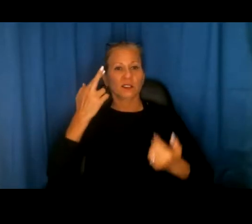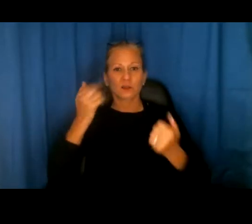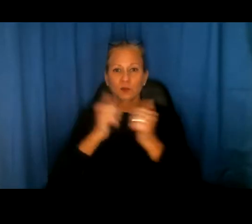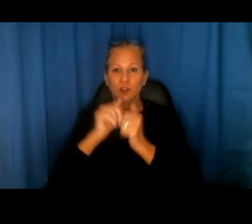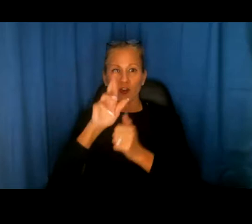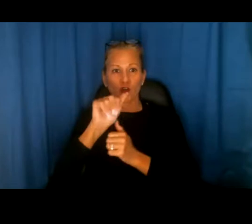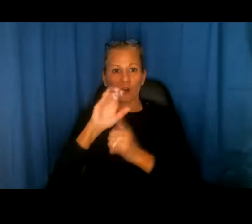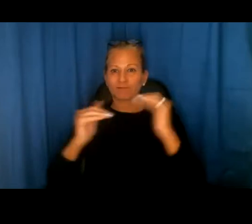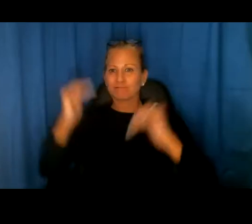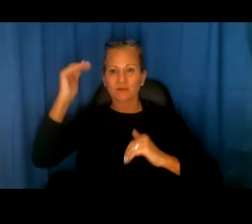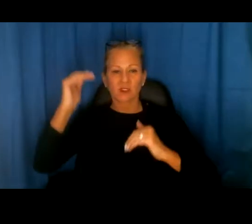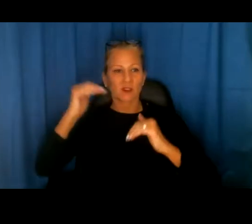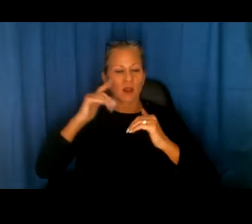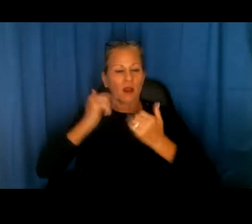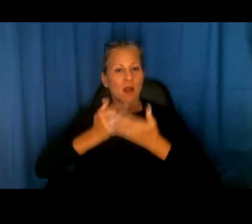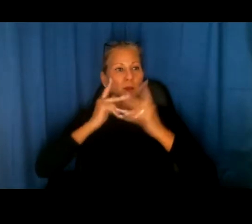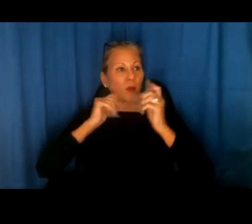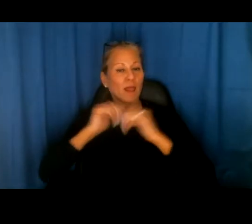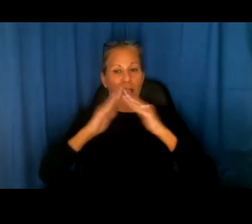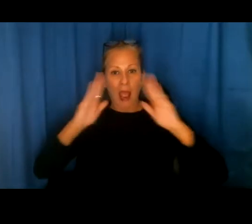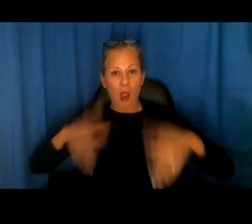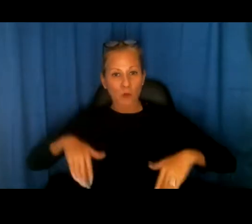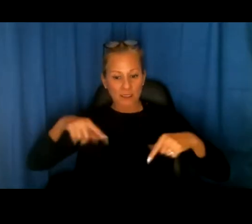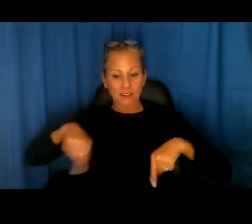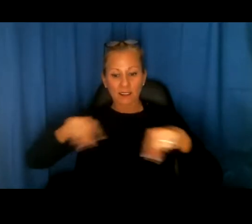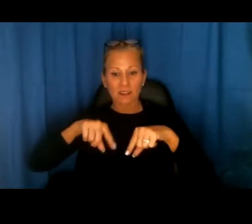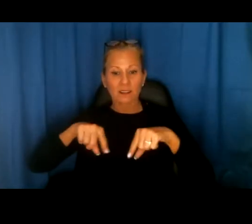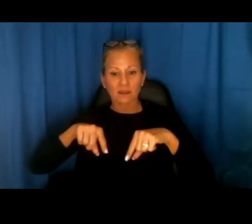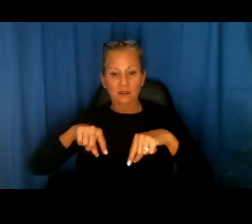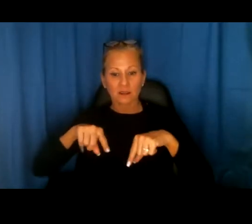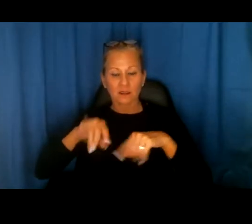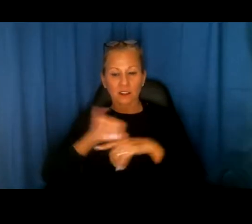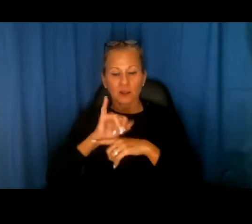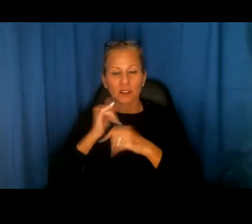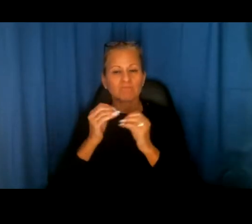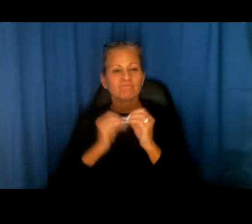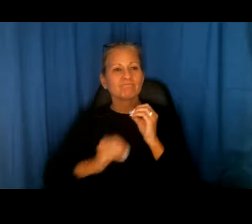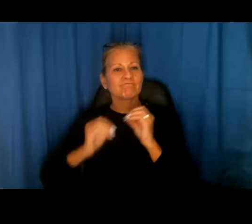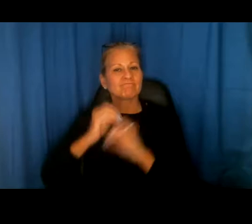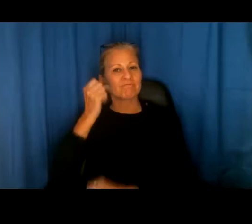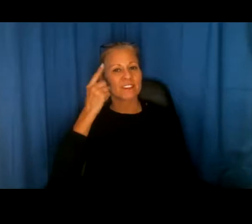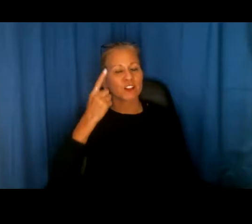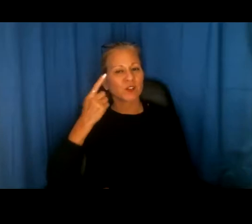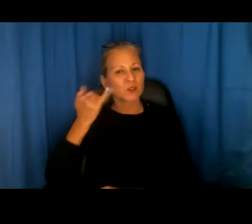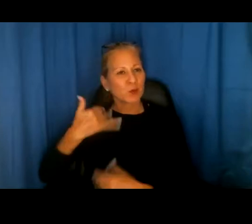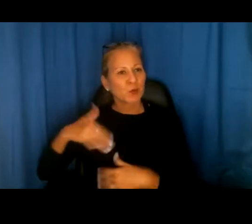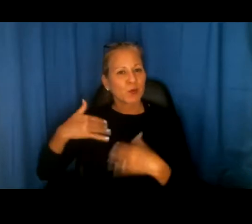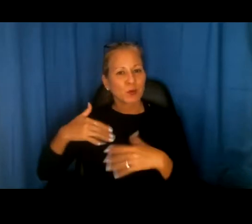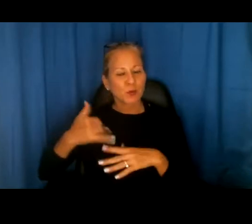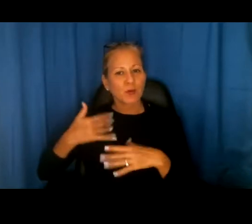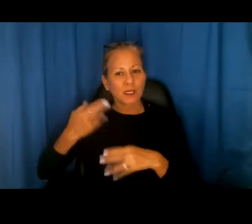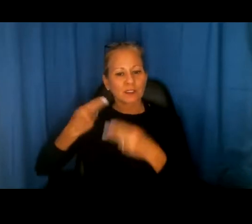many people, including many in the housing industry, um, better understand, um, the historical impact of, um,